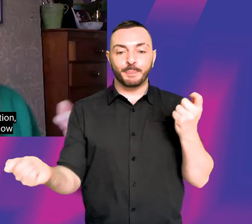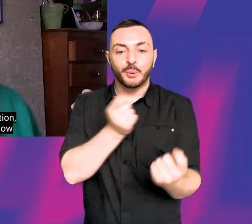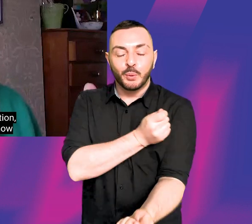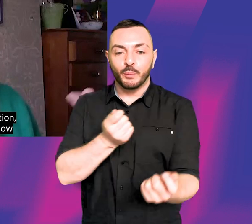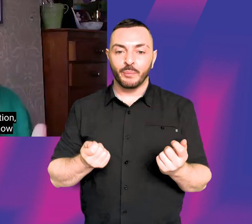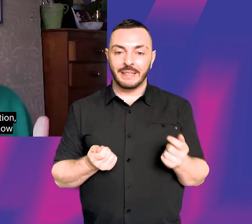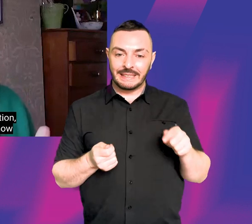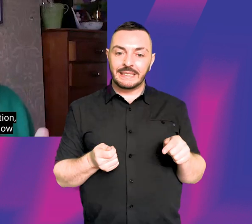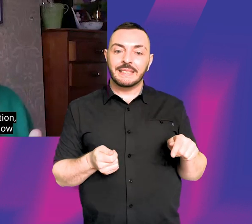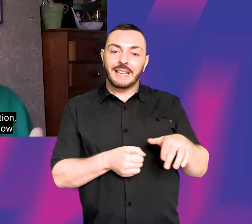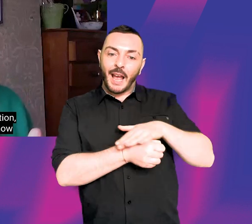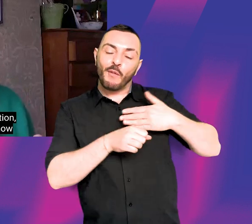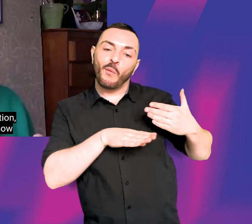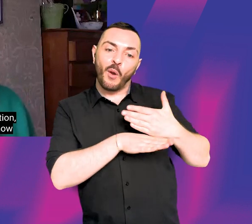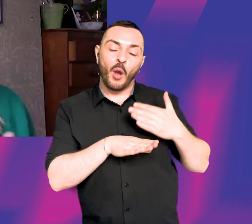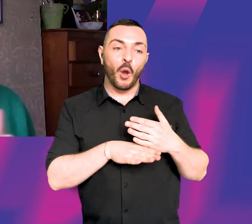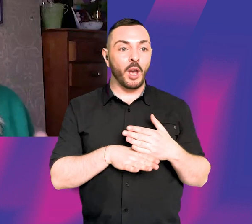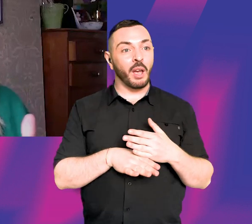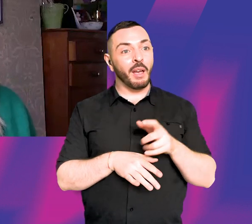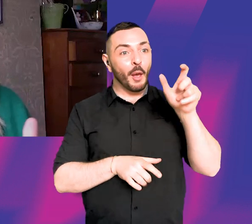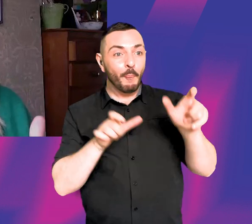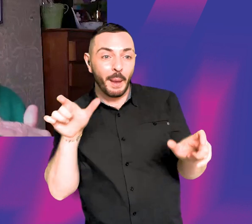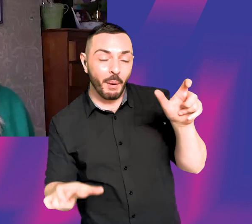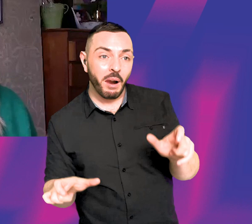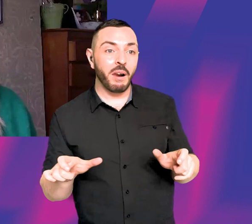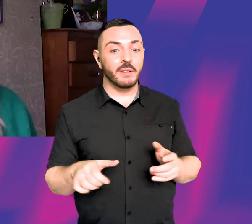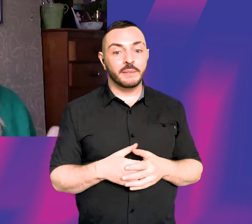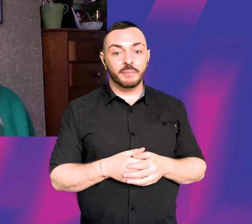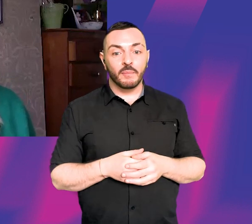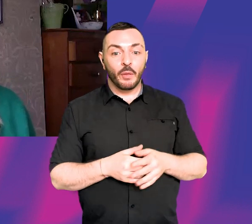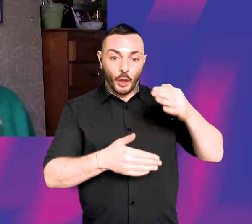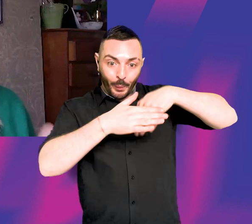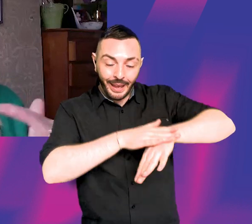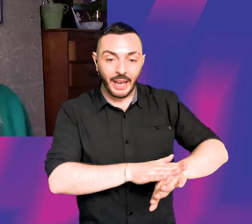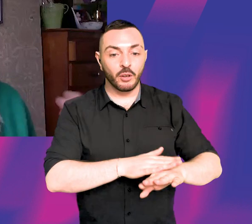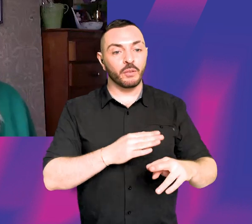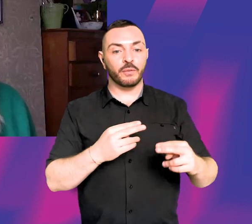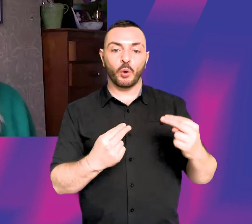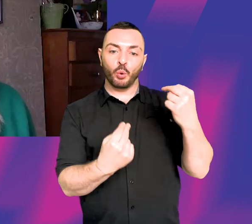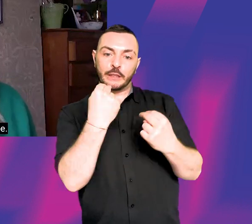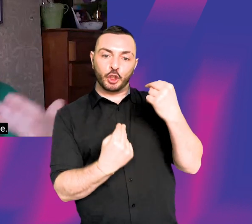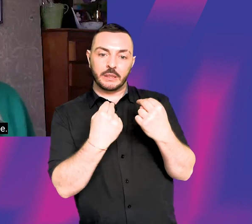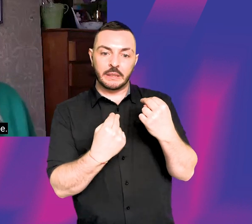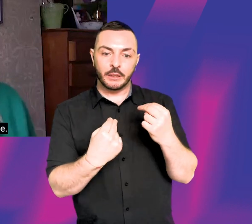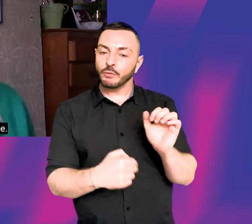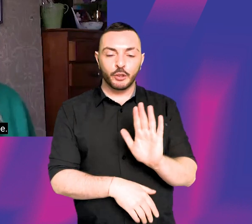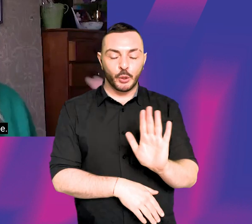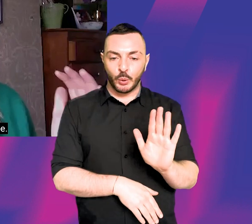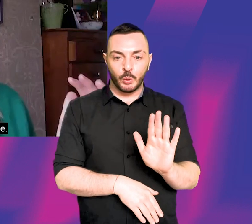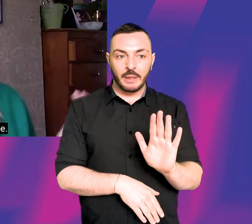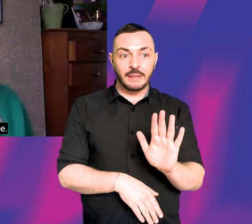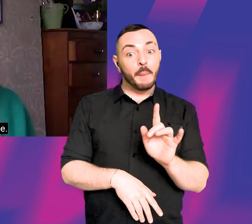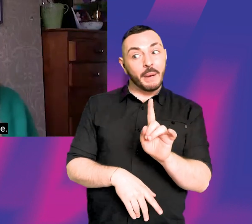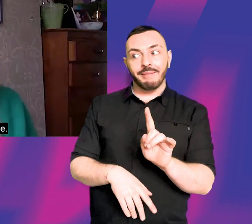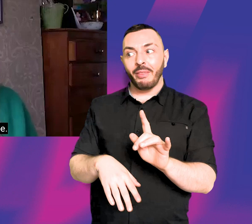And, you know, people coming into the industry now are not really going to be going in for auditions unless it's theatre that is still happening,